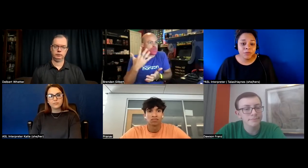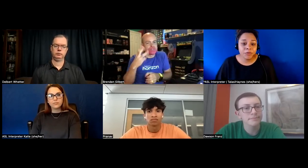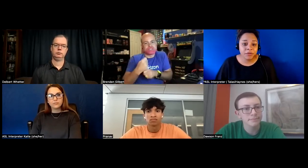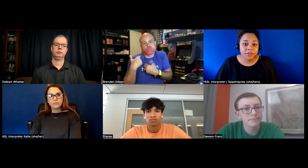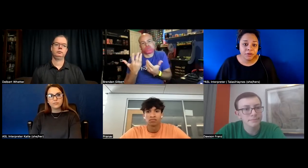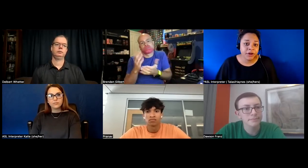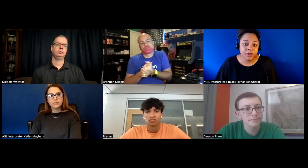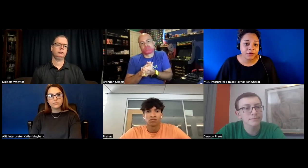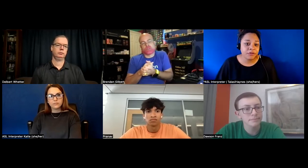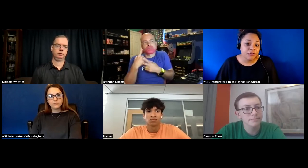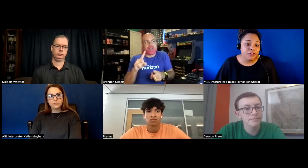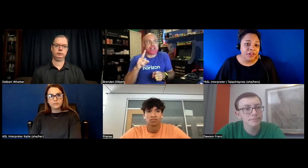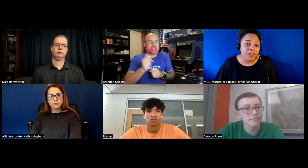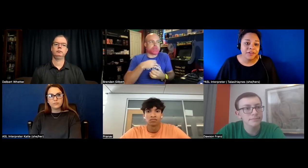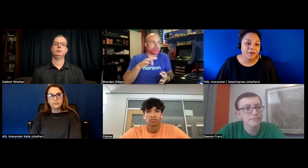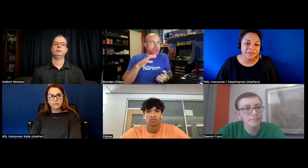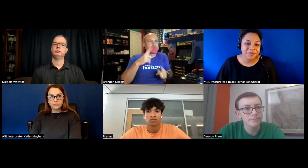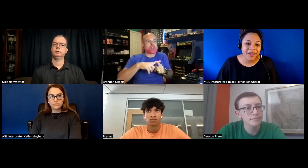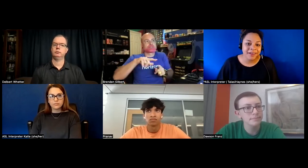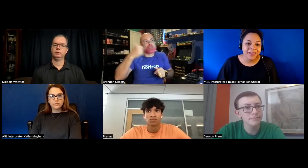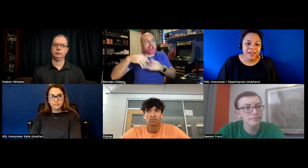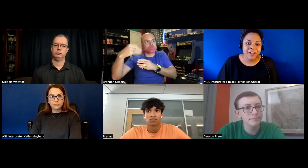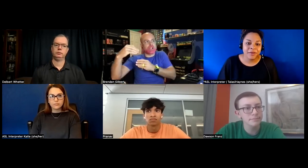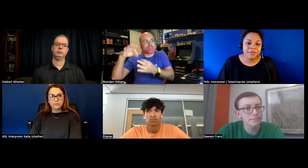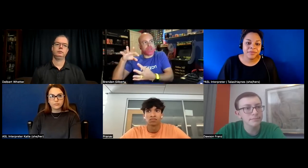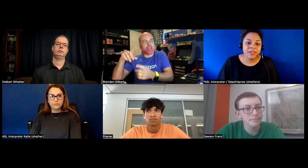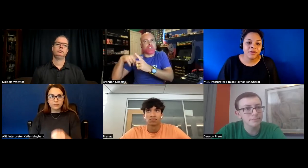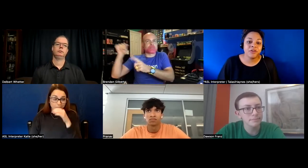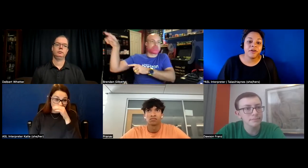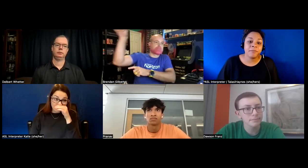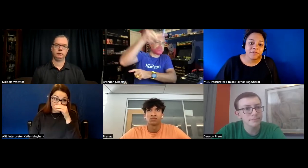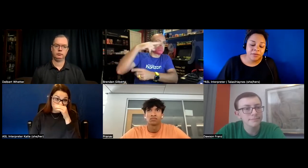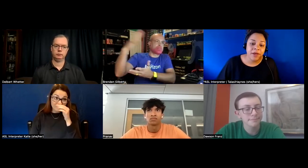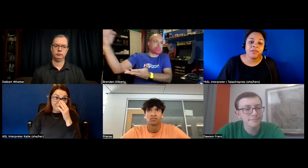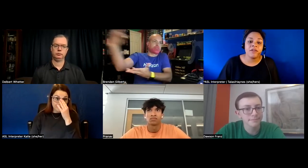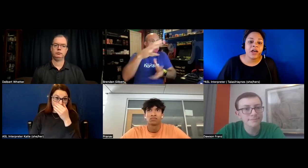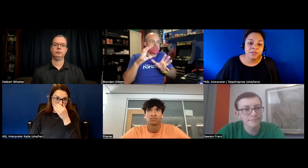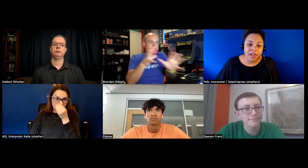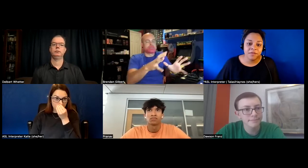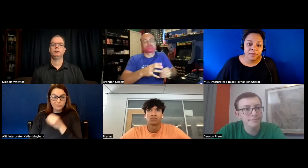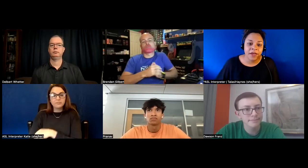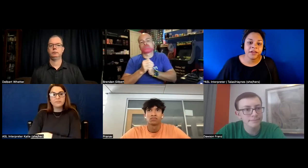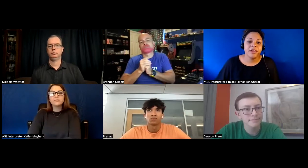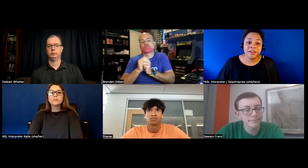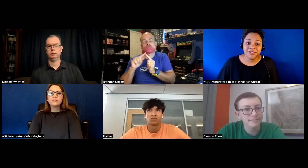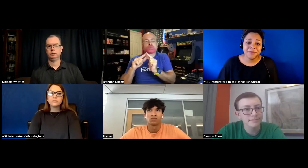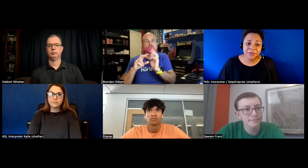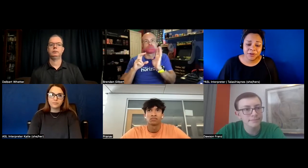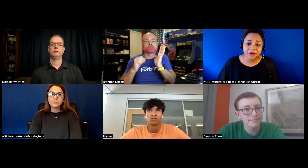people can make that a priority when they're searching and they're able to buy it um it took my feedback a lot of outside feedback it took a few years